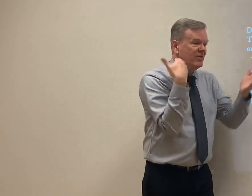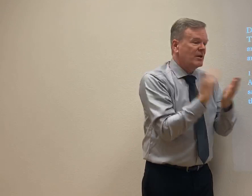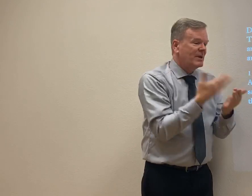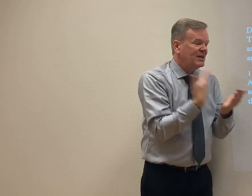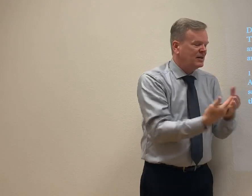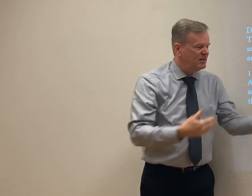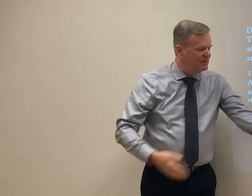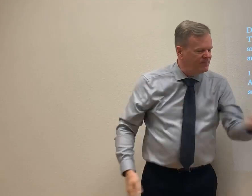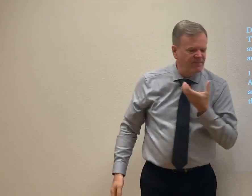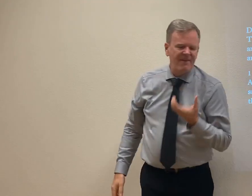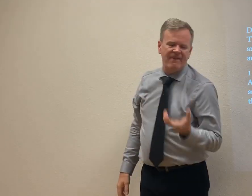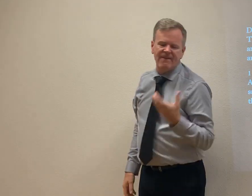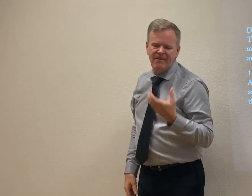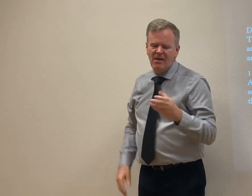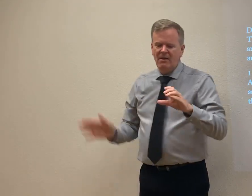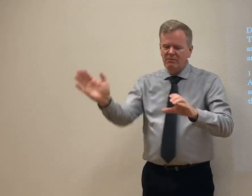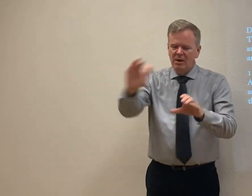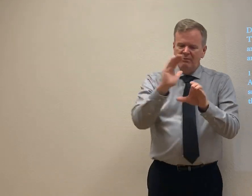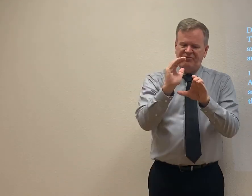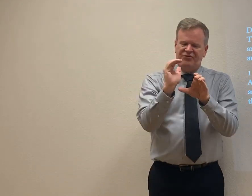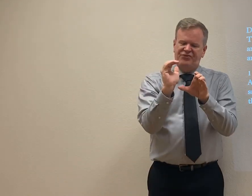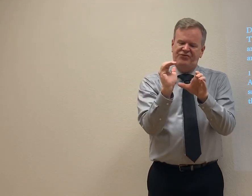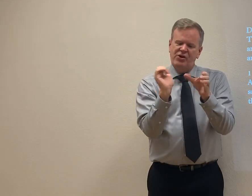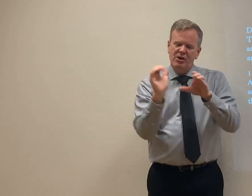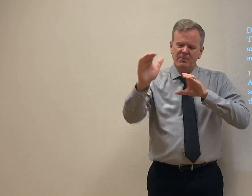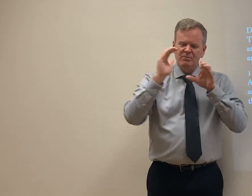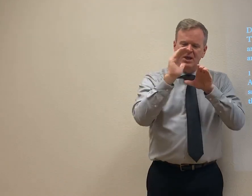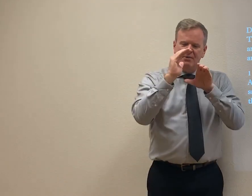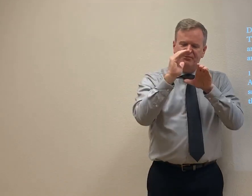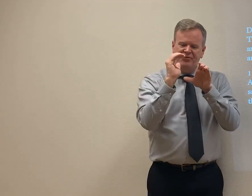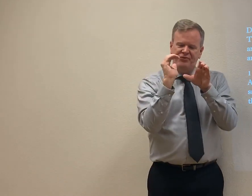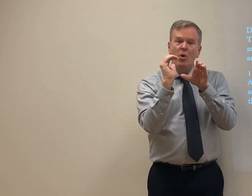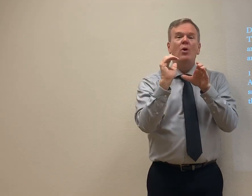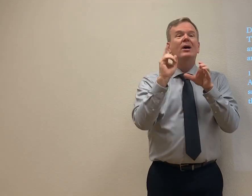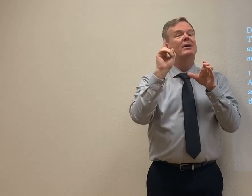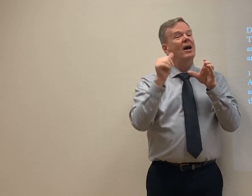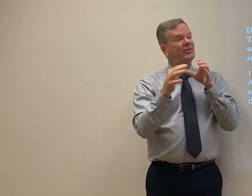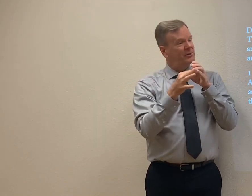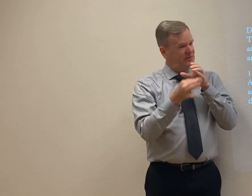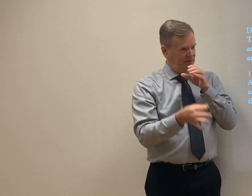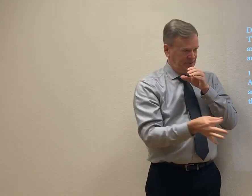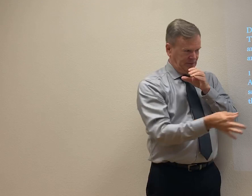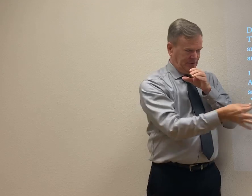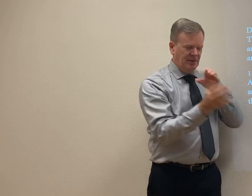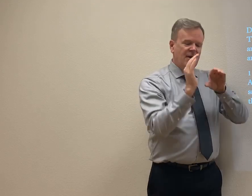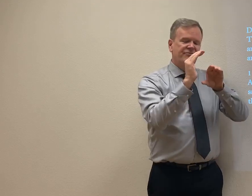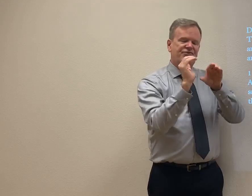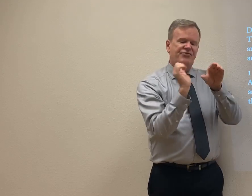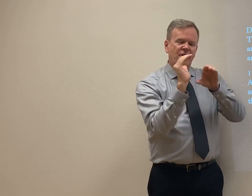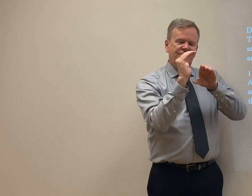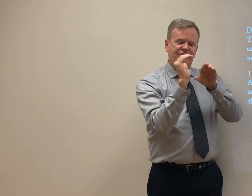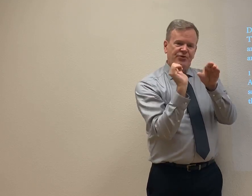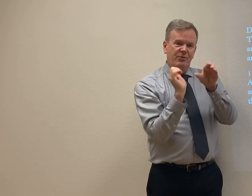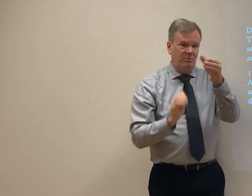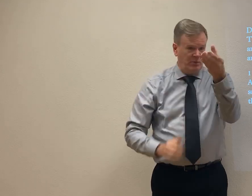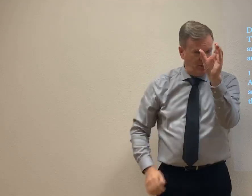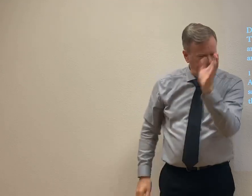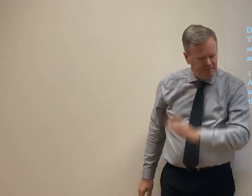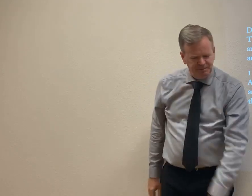Got rid of all of that. Took all of the money. Quite a bit of money. Of course, paid his tides. Got all his